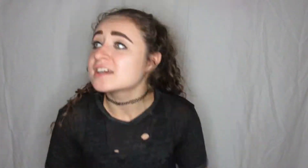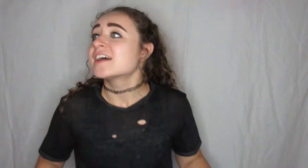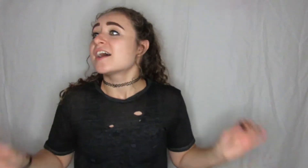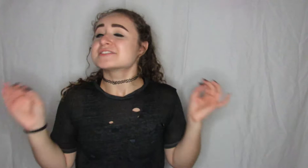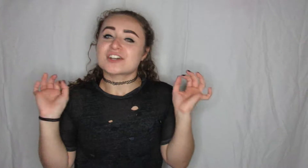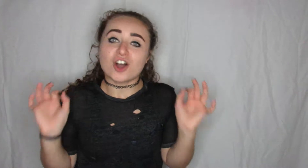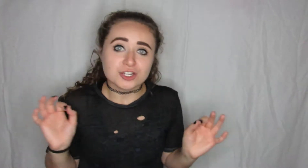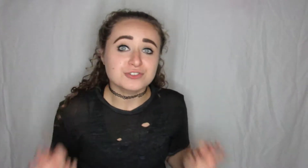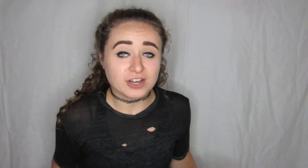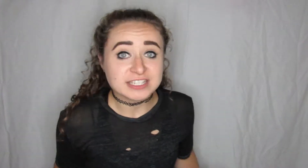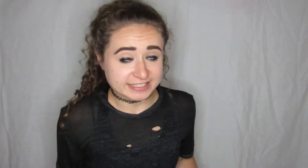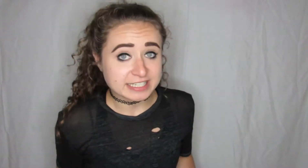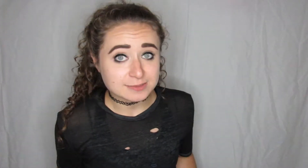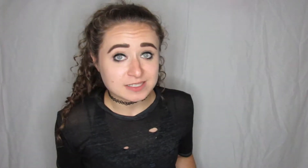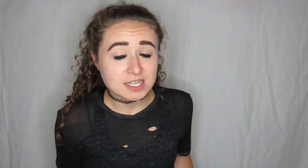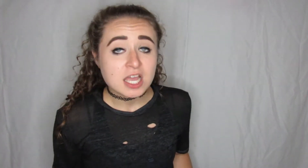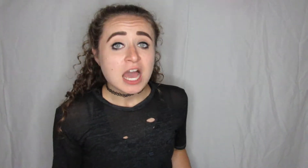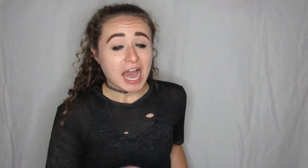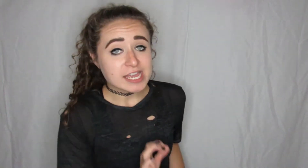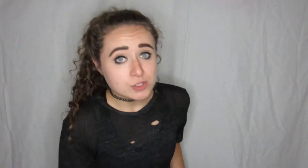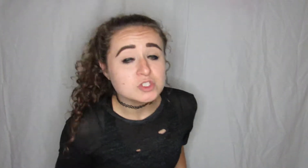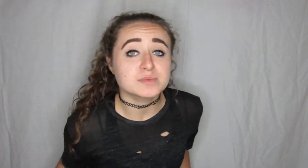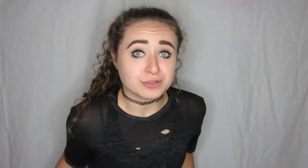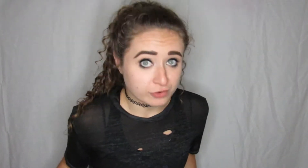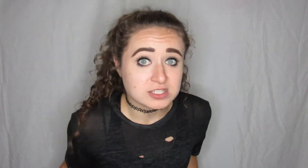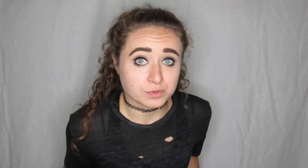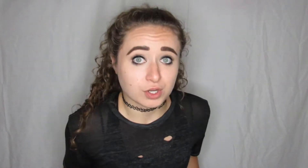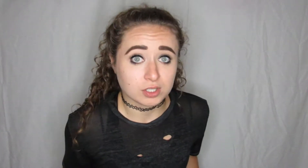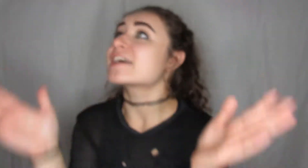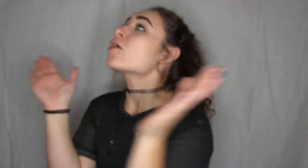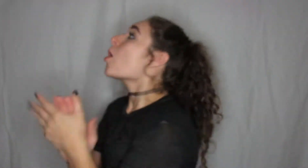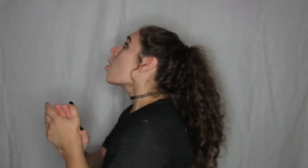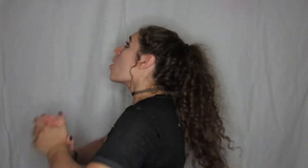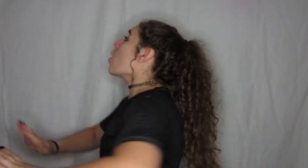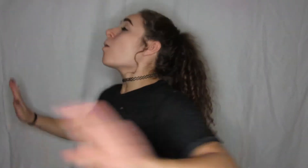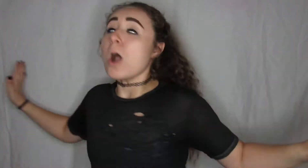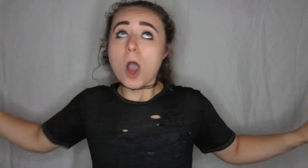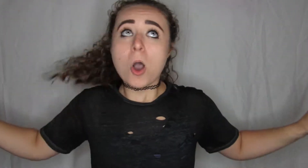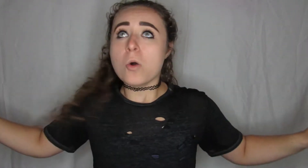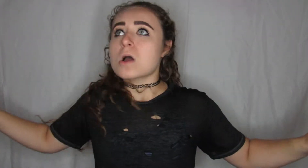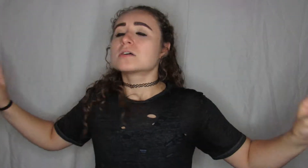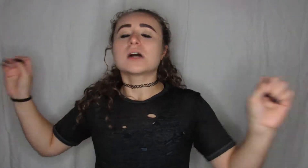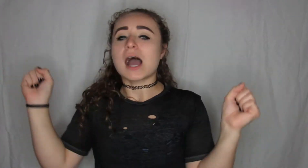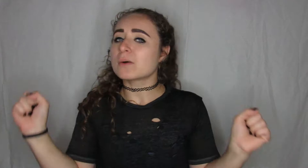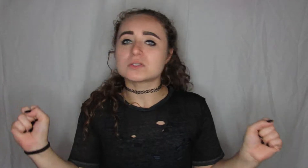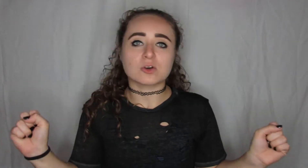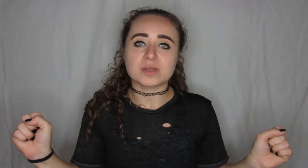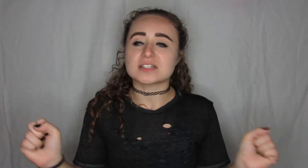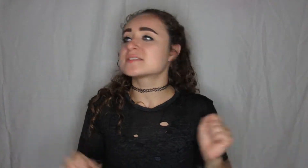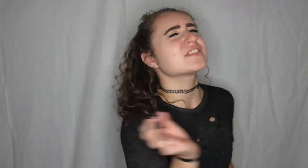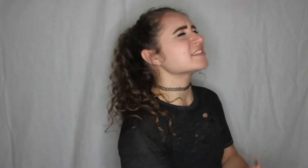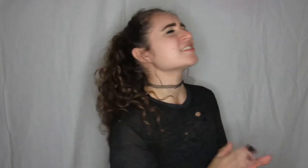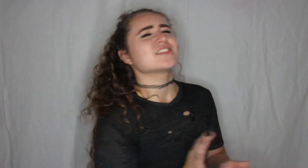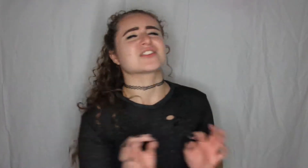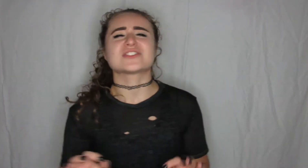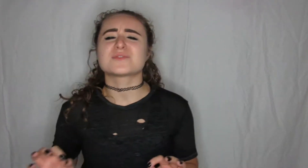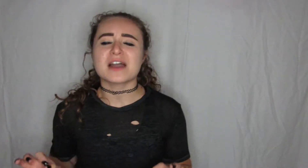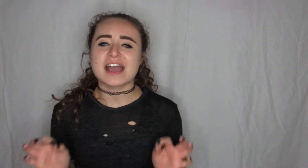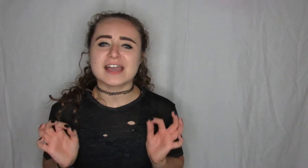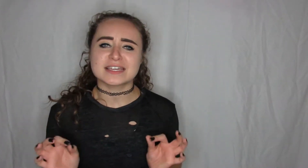I was like are you fucking kidding me I used to be friends with her like whoa I was so pissed this is another reason why I